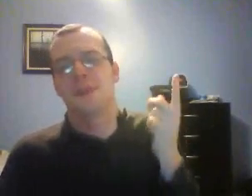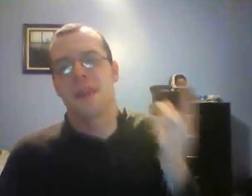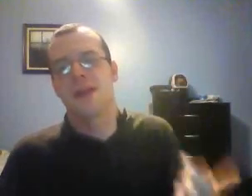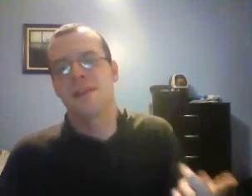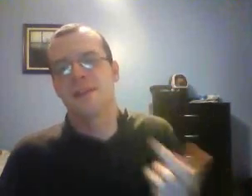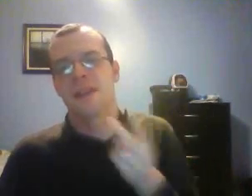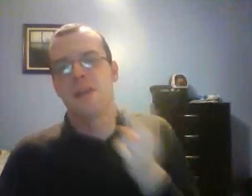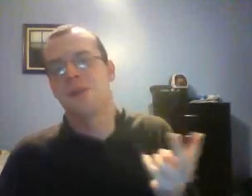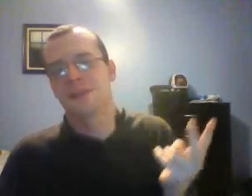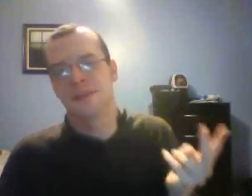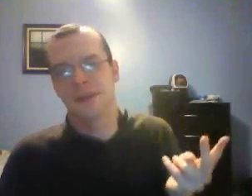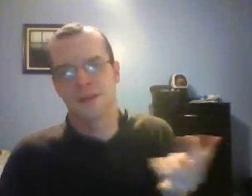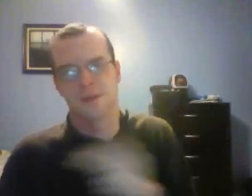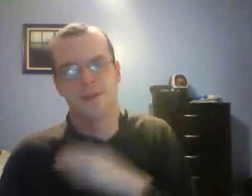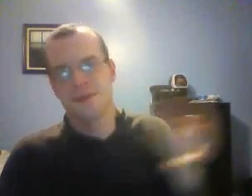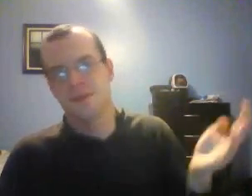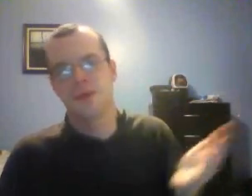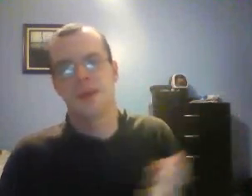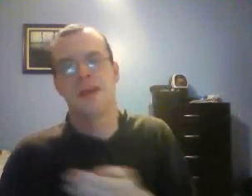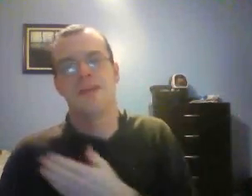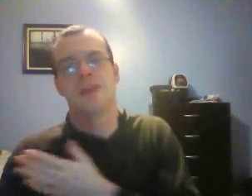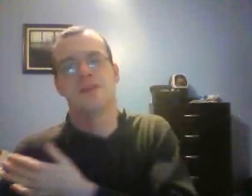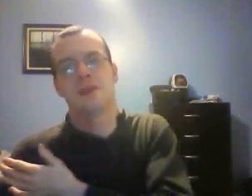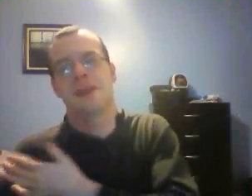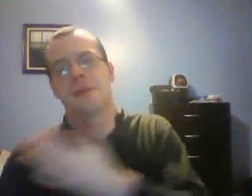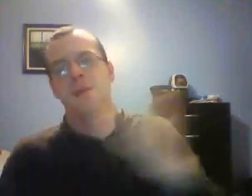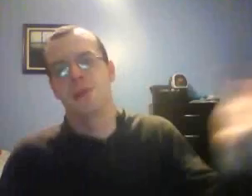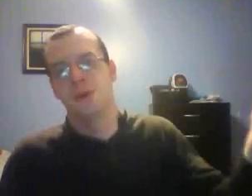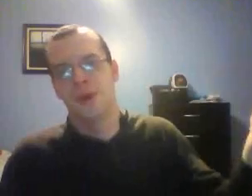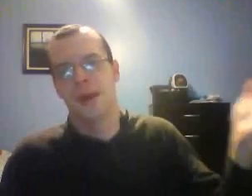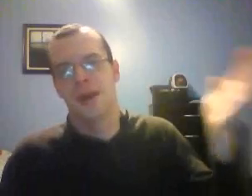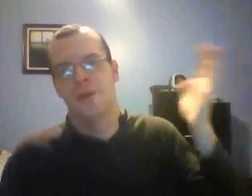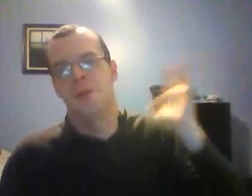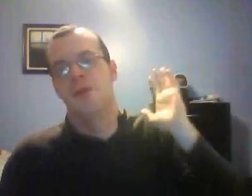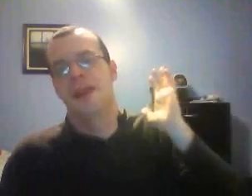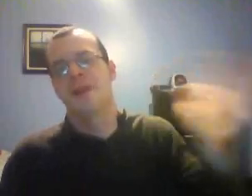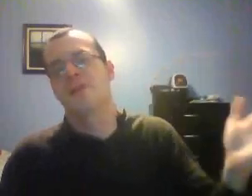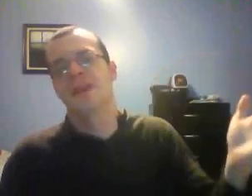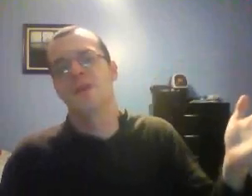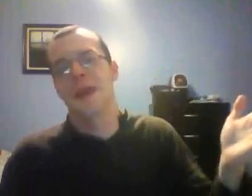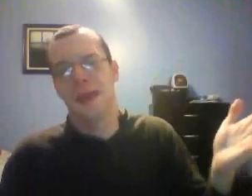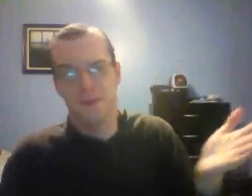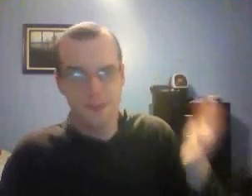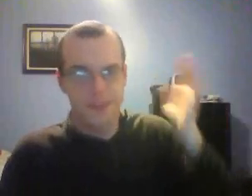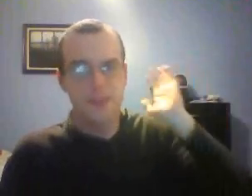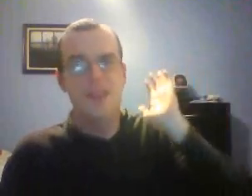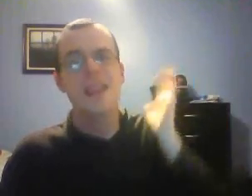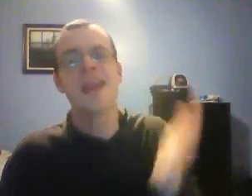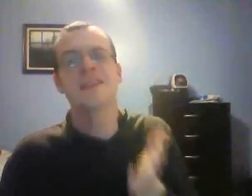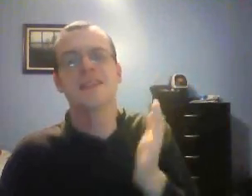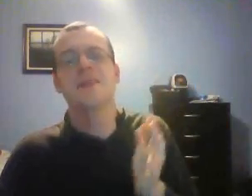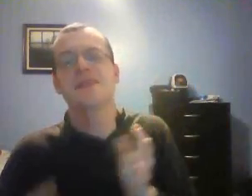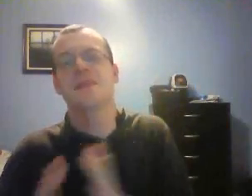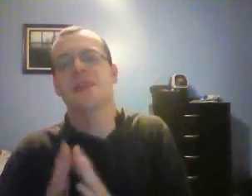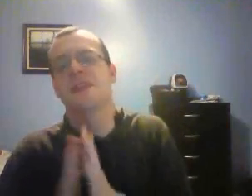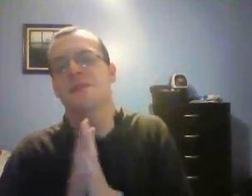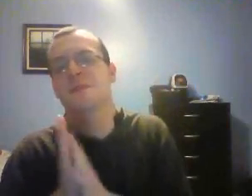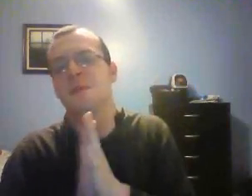like the IC and U.S. titles. But this one, I think, is really going to be blowing everything away. And it's going to be something that WWE